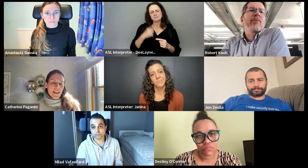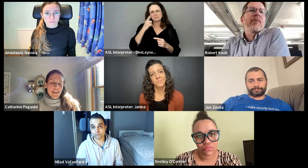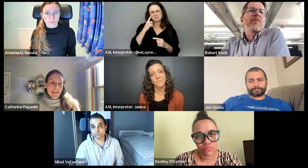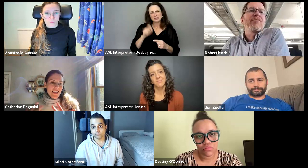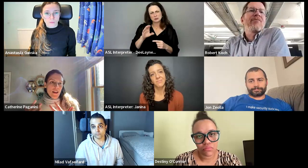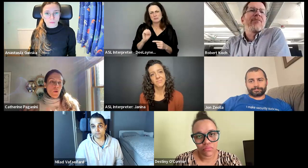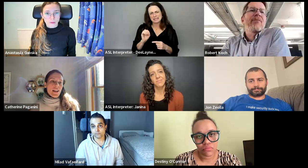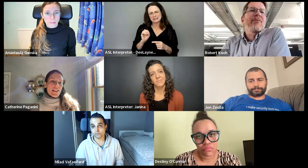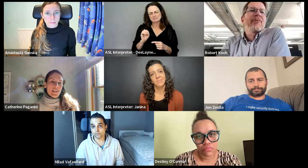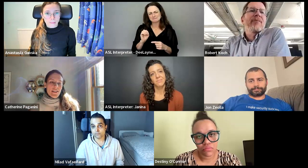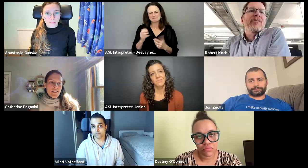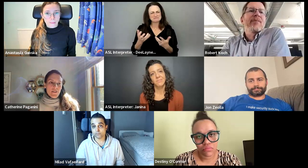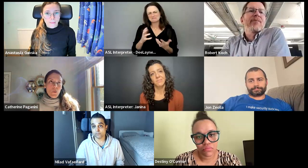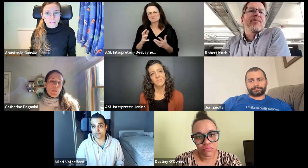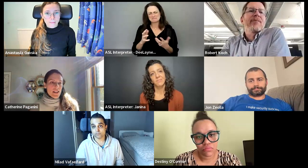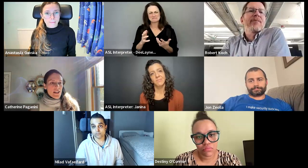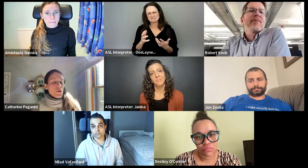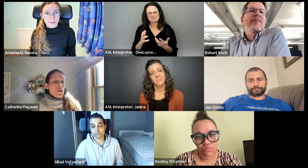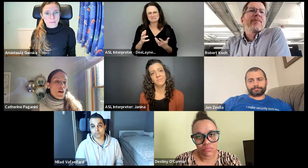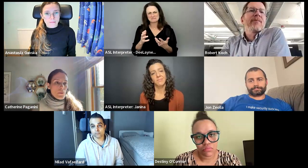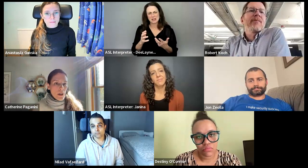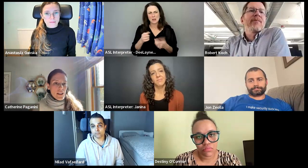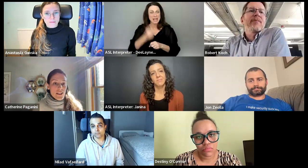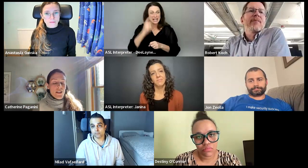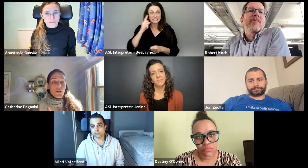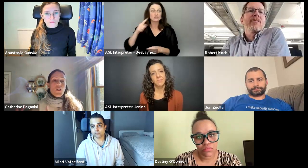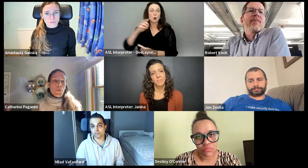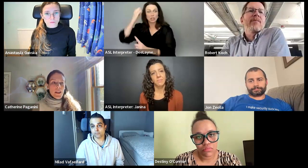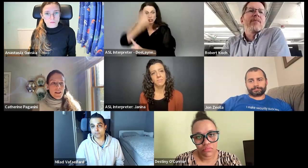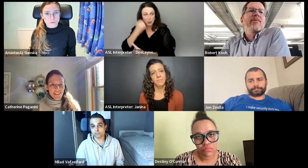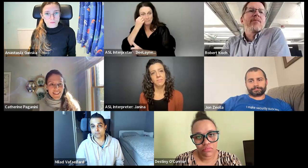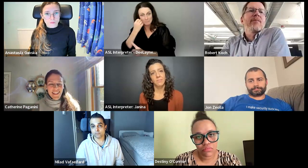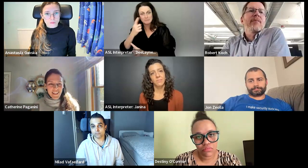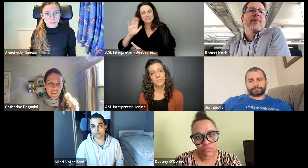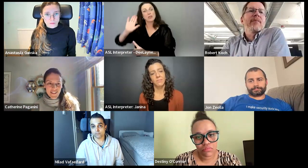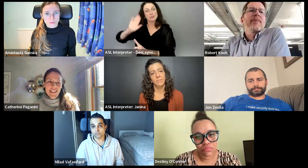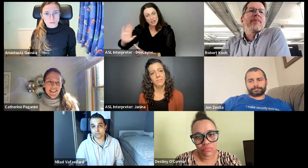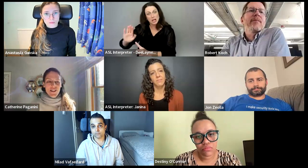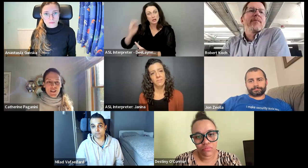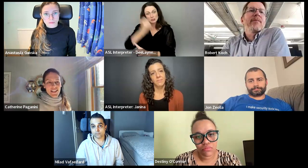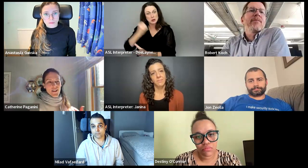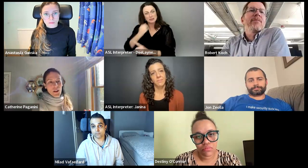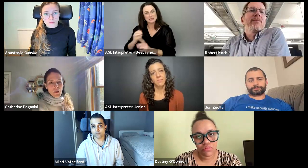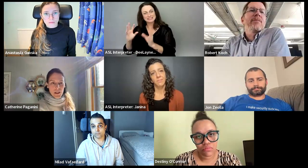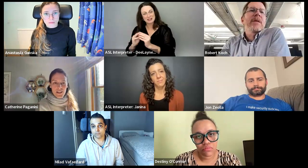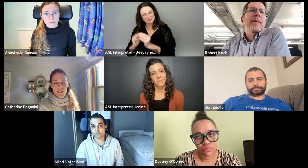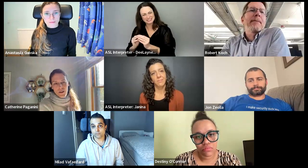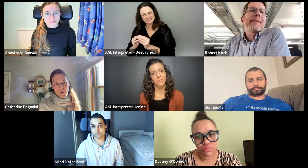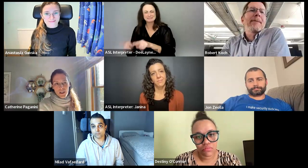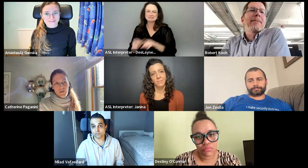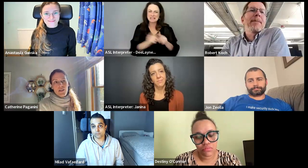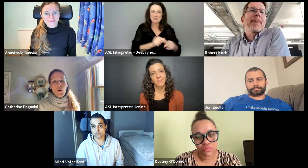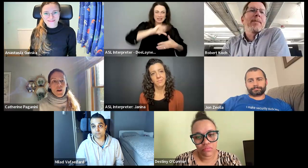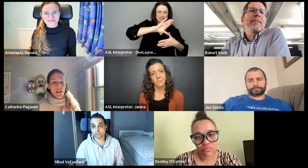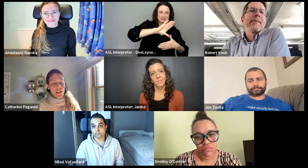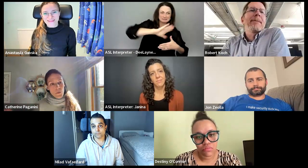be like, what is, what makes sense for Europe, right? Cause it's the European conference just as the North American